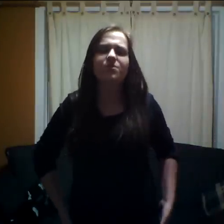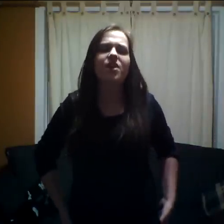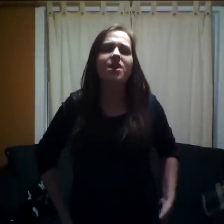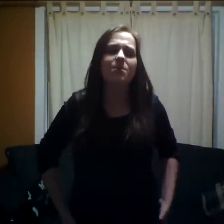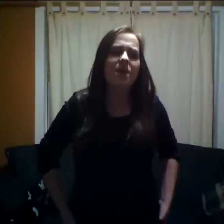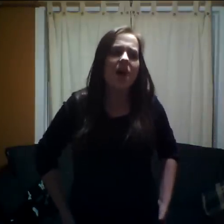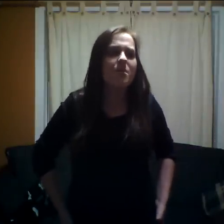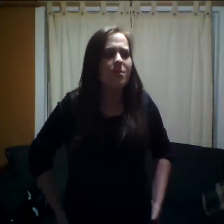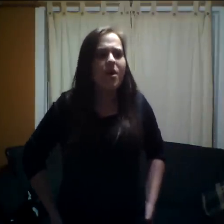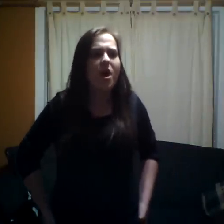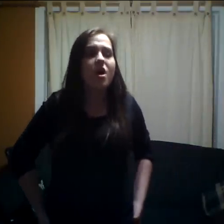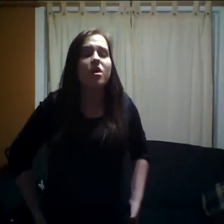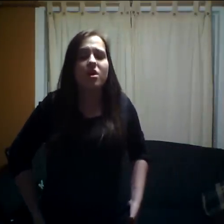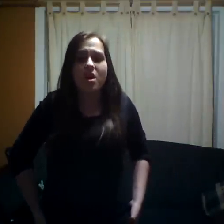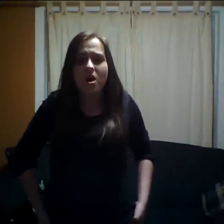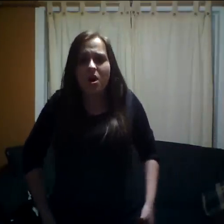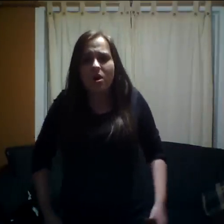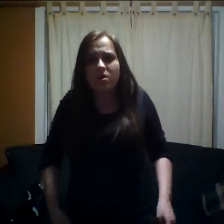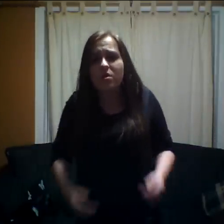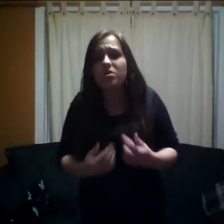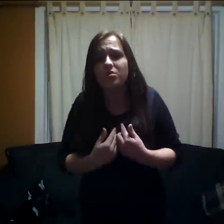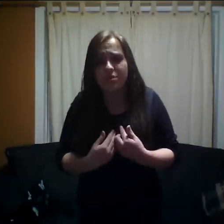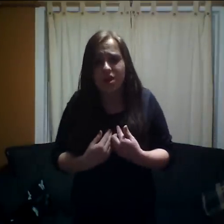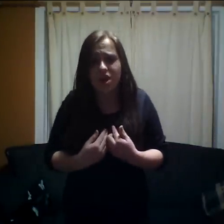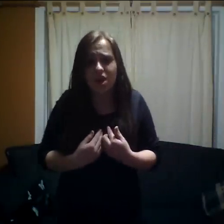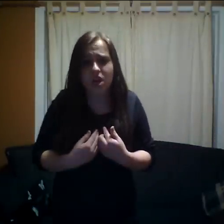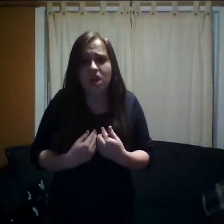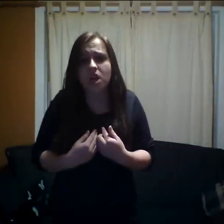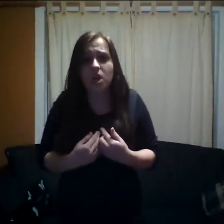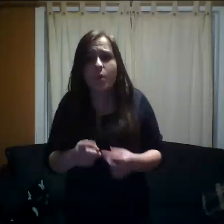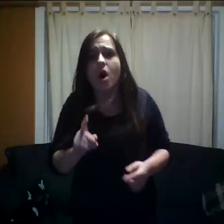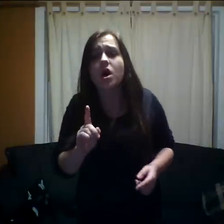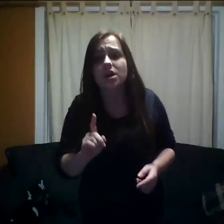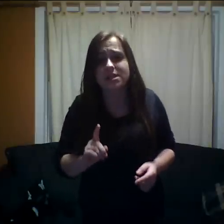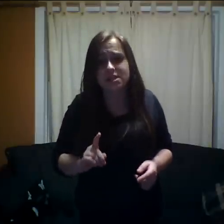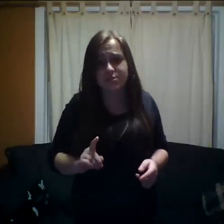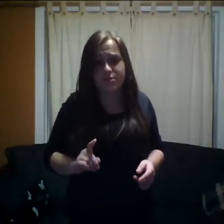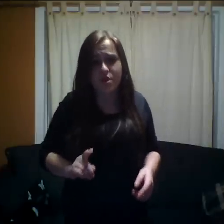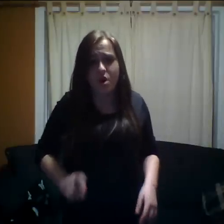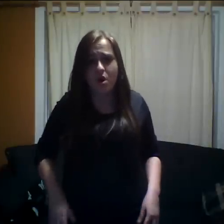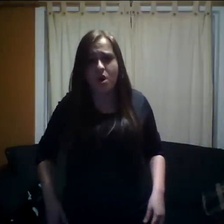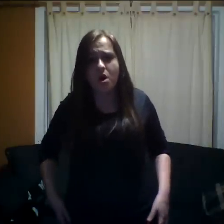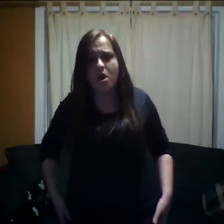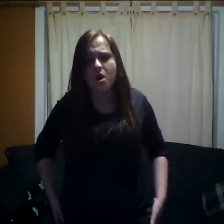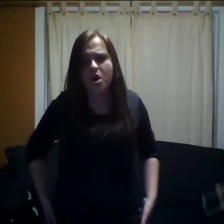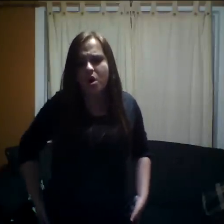remember me once more.